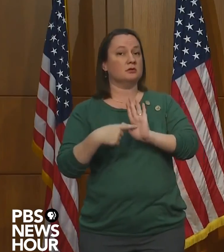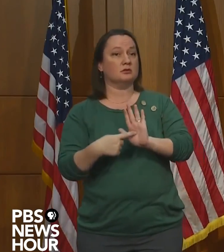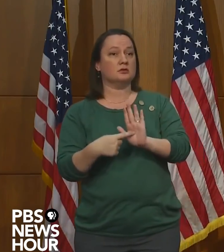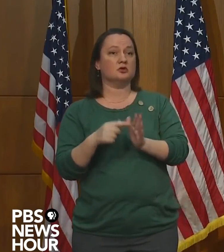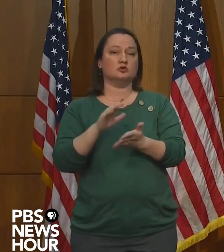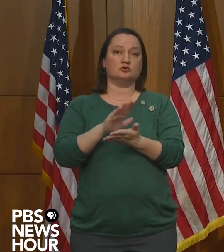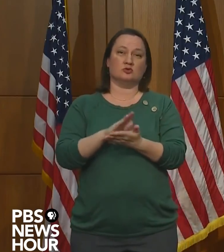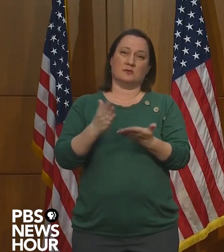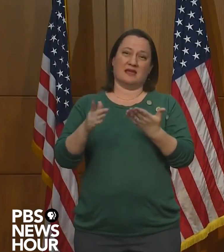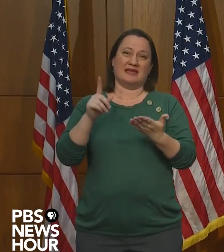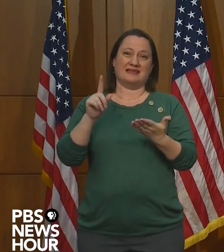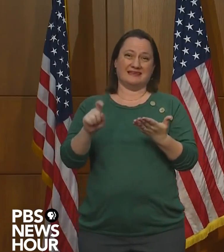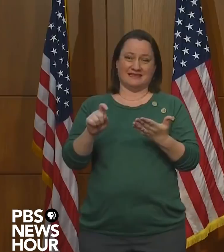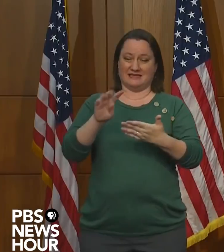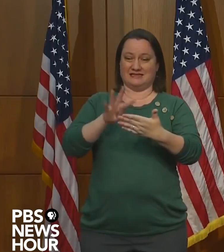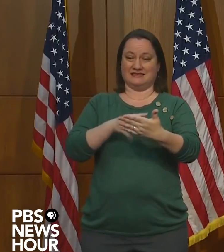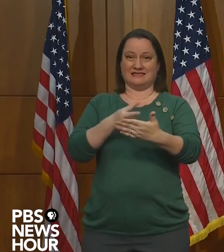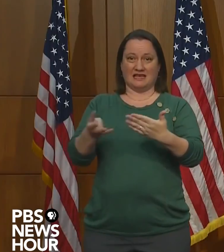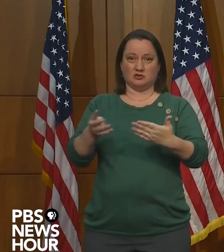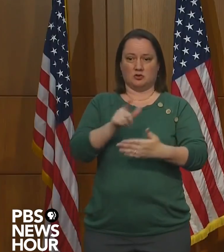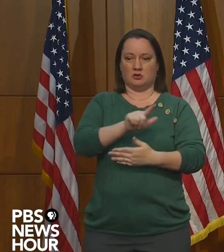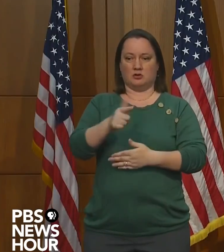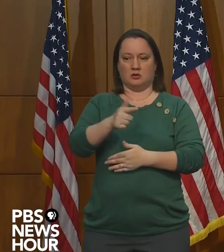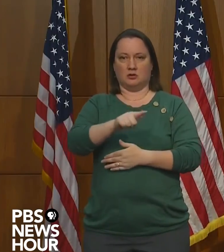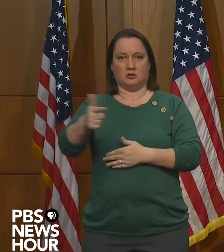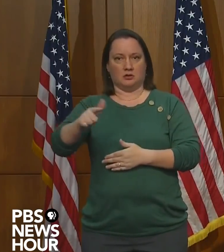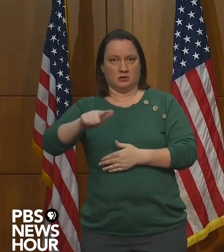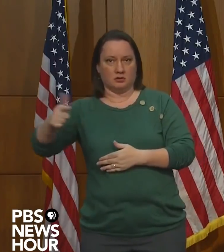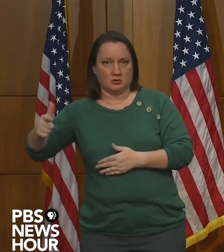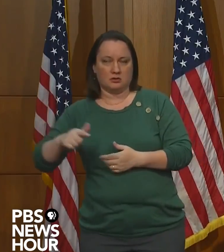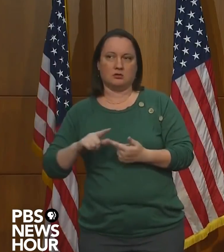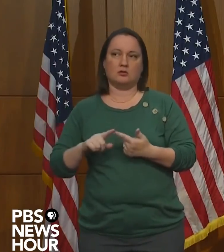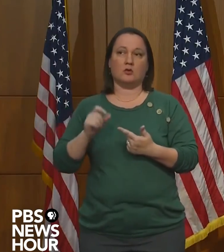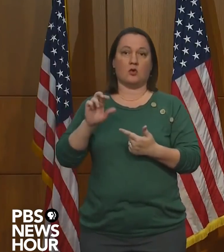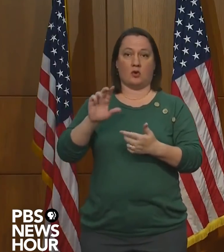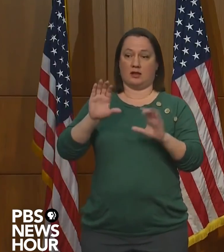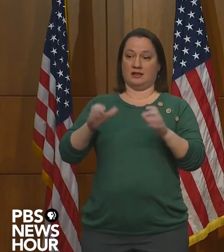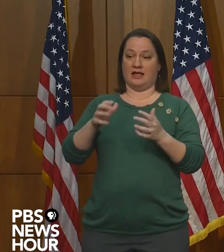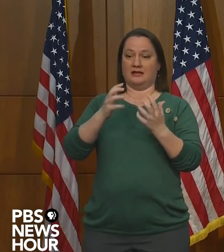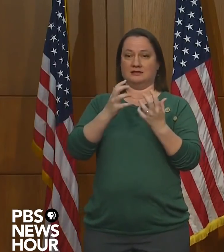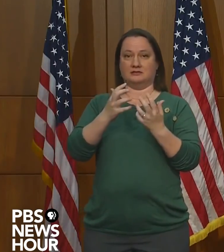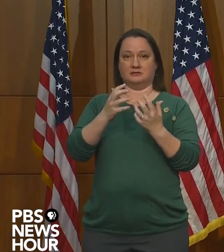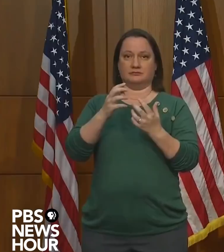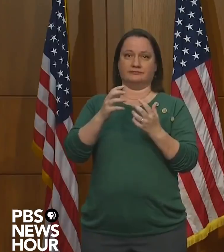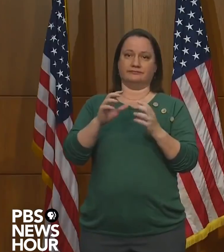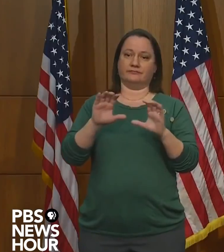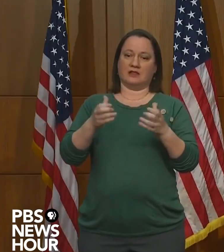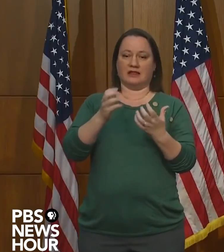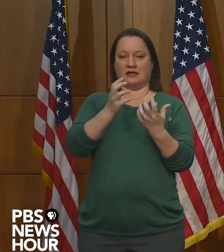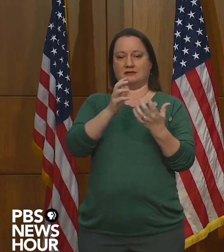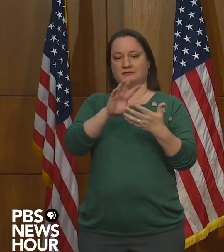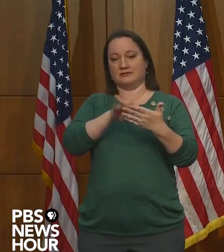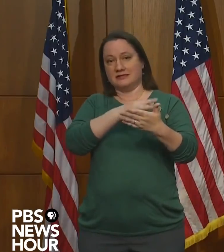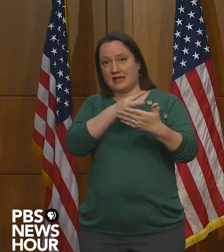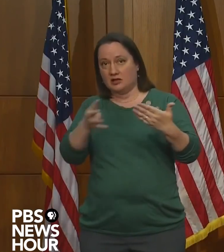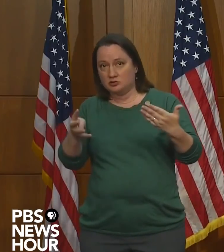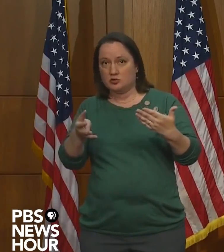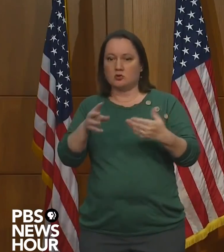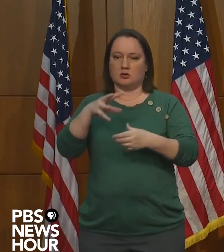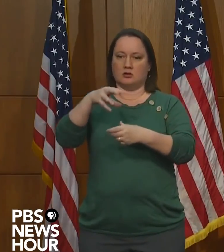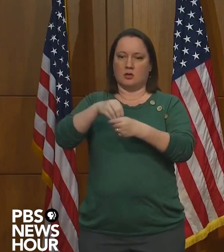schools may have to stagger schedules or adopt class schedules that blend in-person and remote learning.